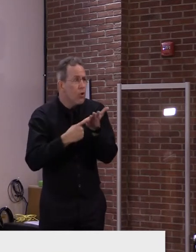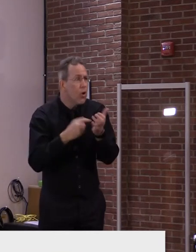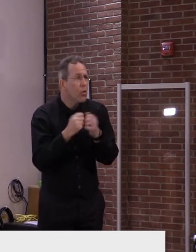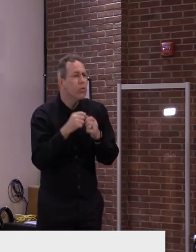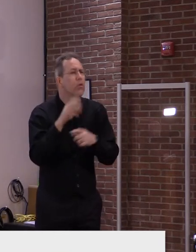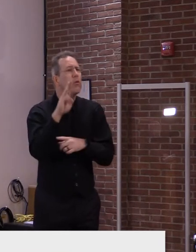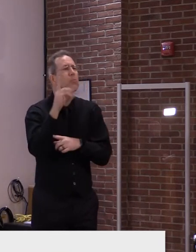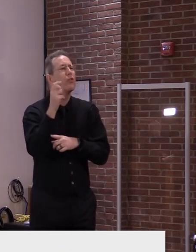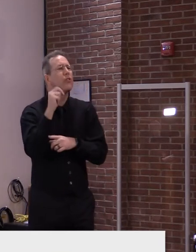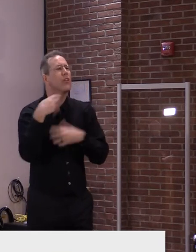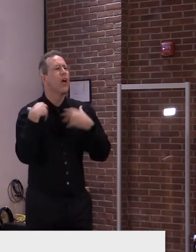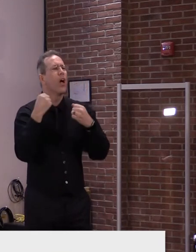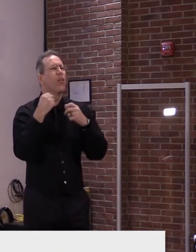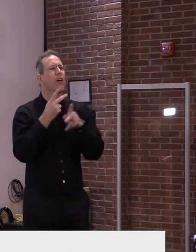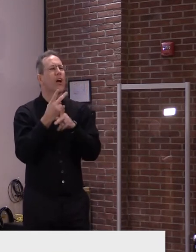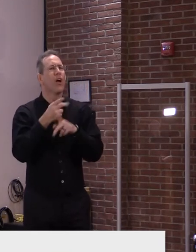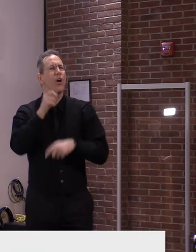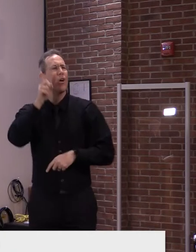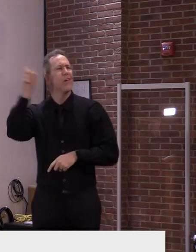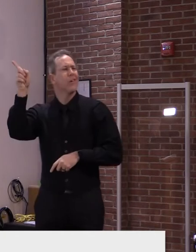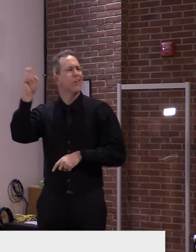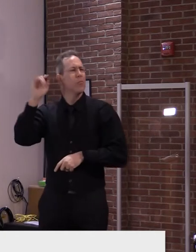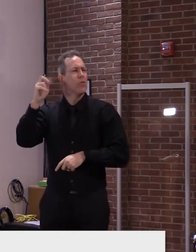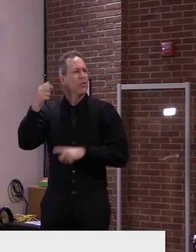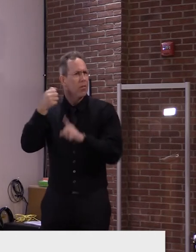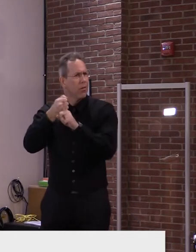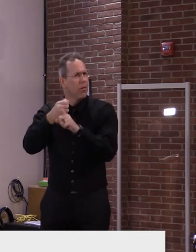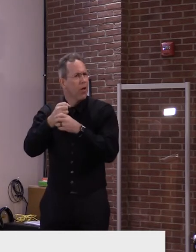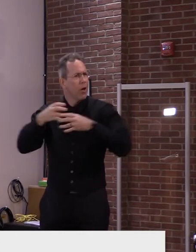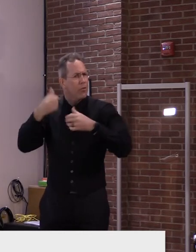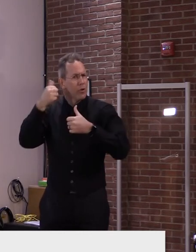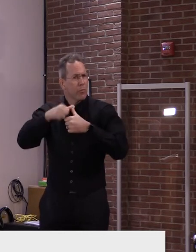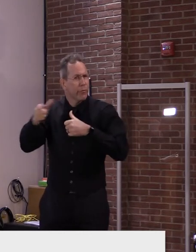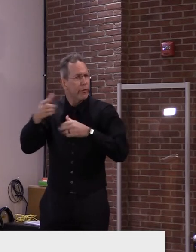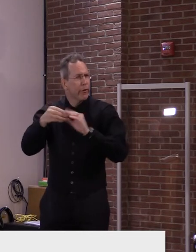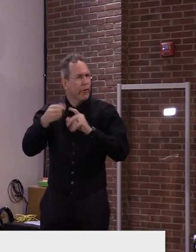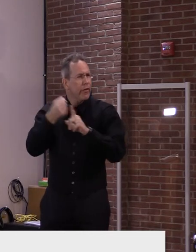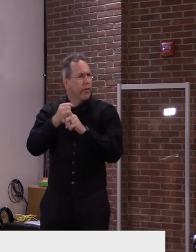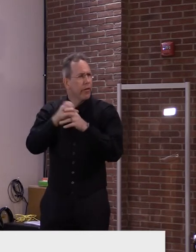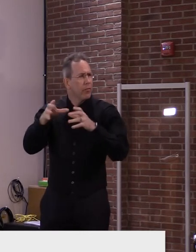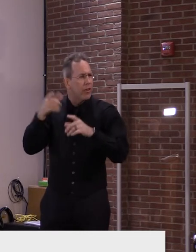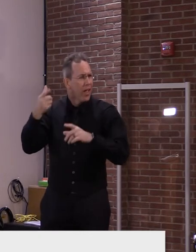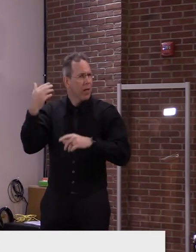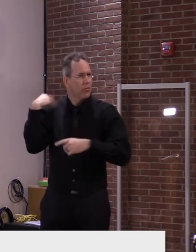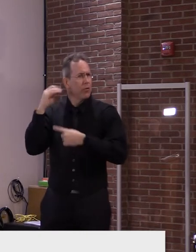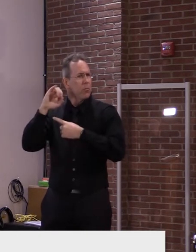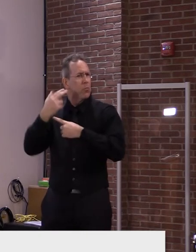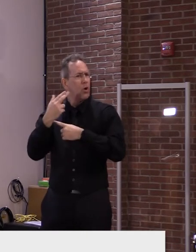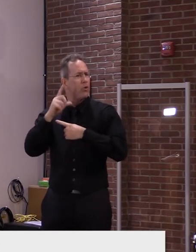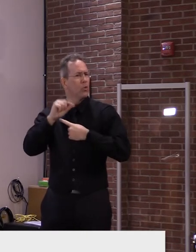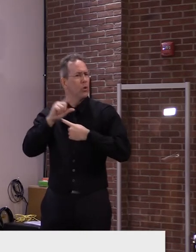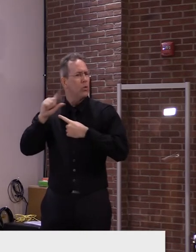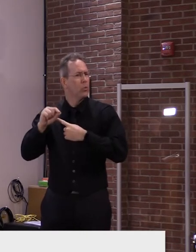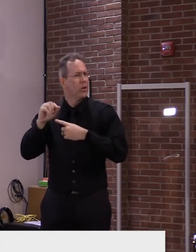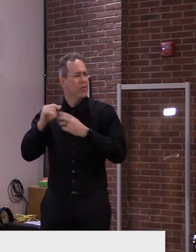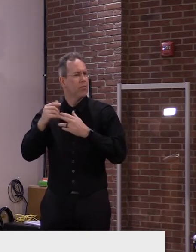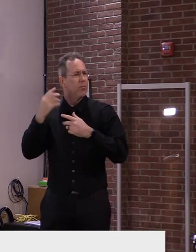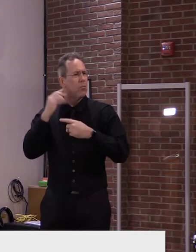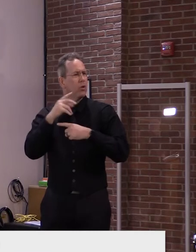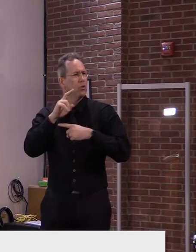who had their outbreak back in, like, March 2020. Um, would they be ineligible for